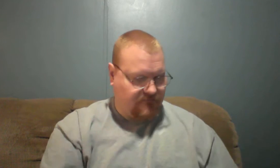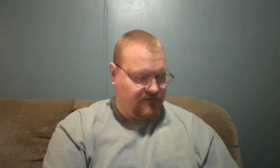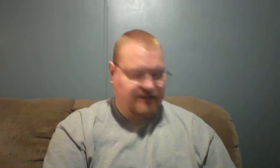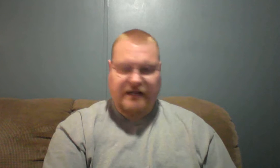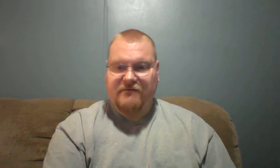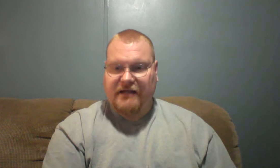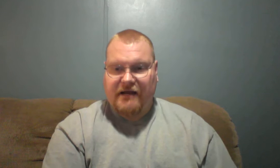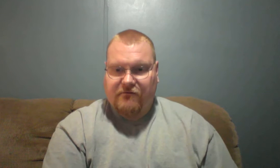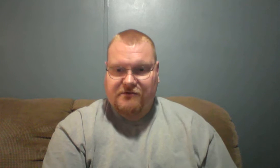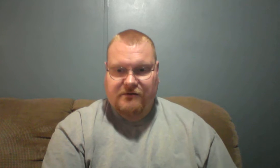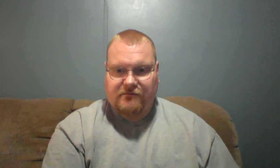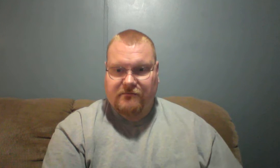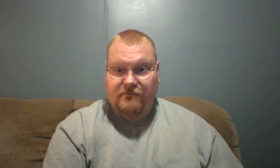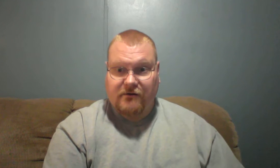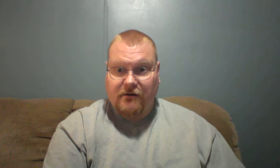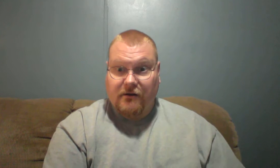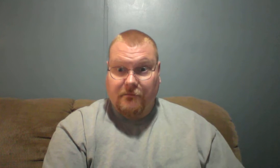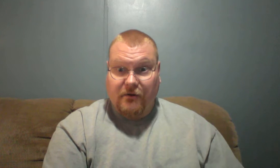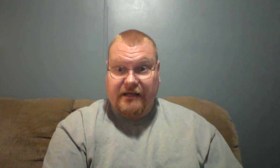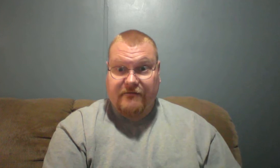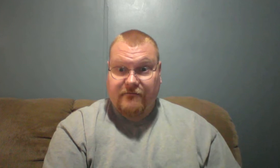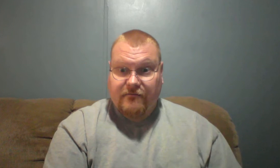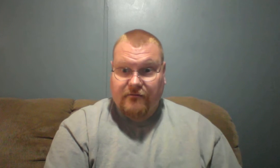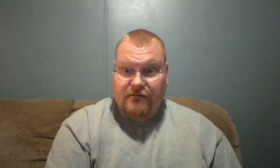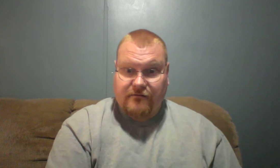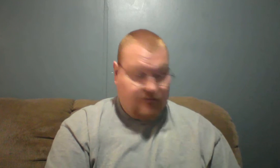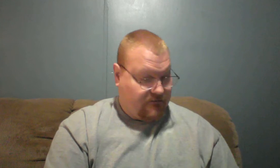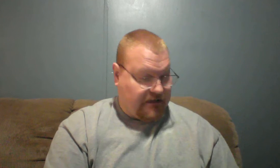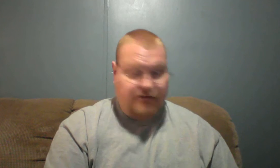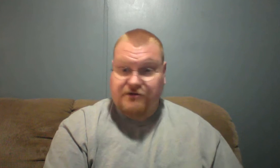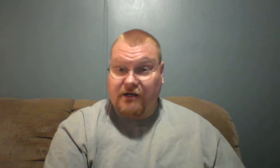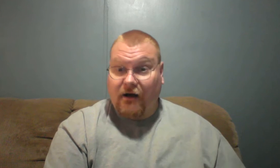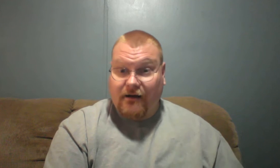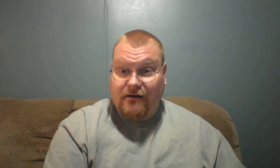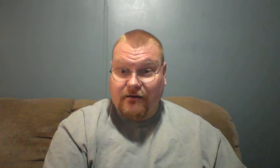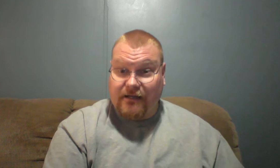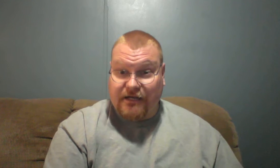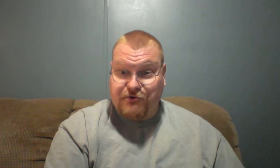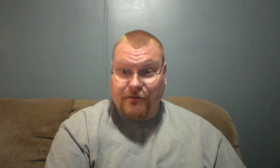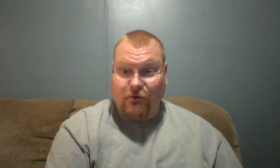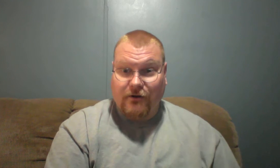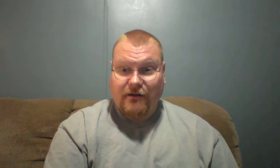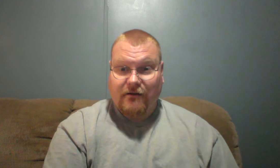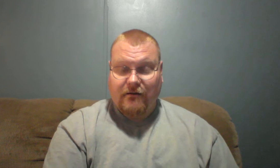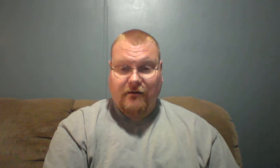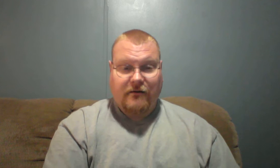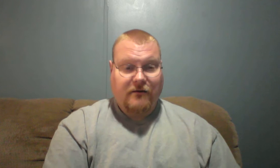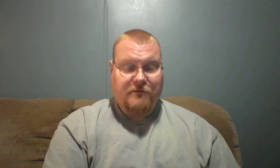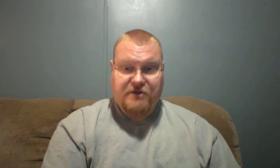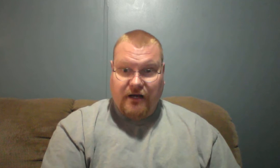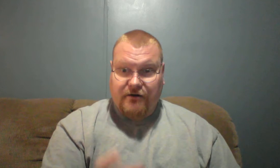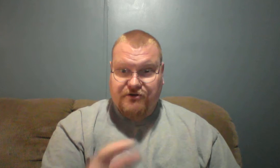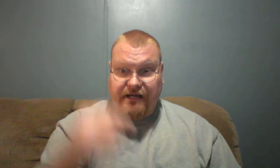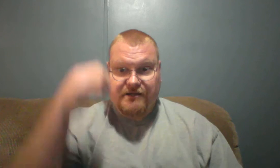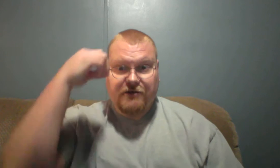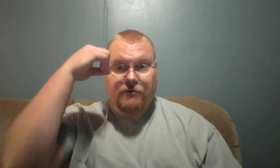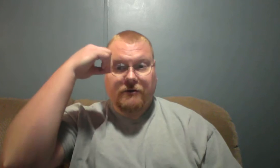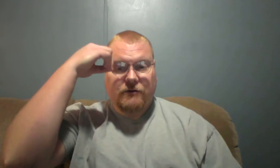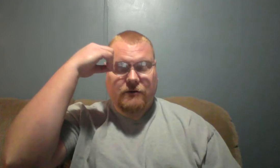He said, even the devils believe that there's a God and they tremble, but you got to understand too, the